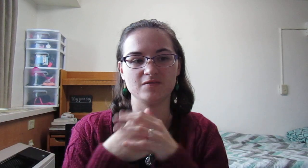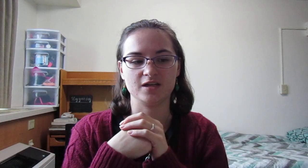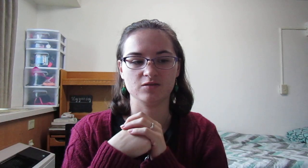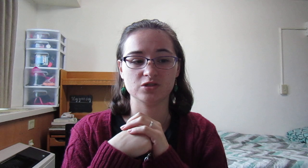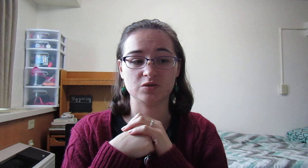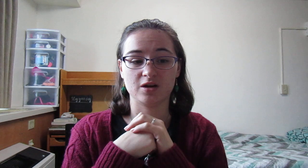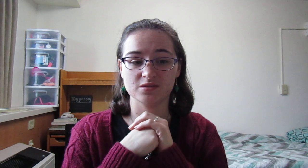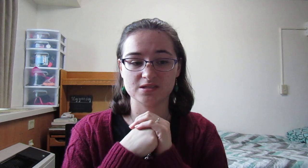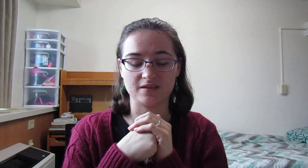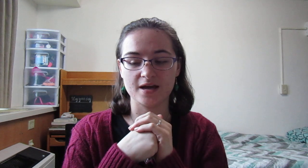video so you can all see that.